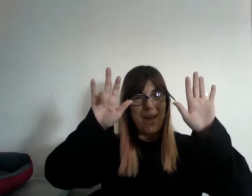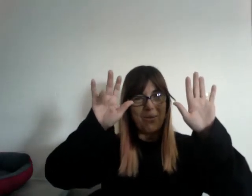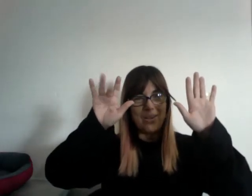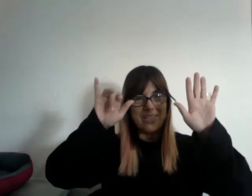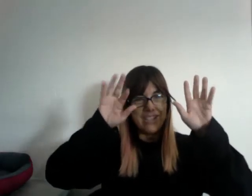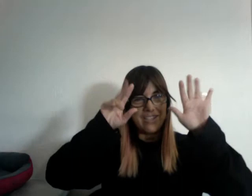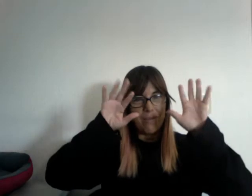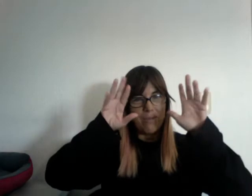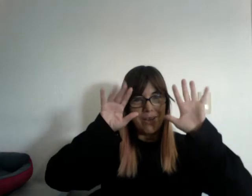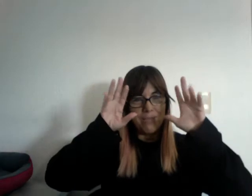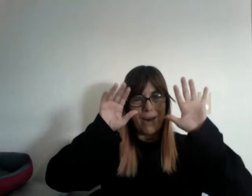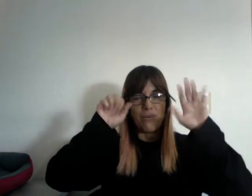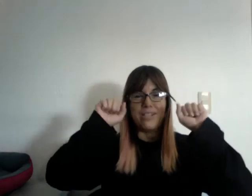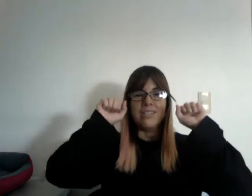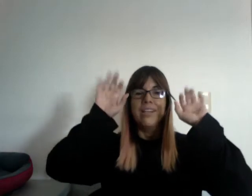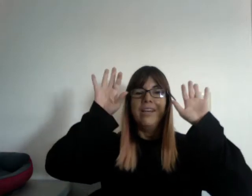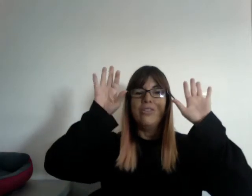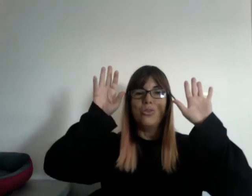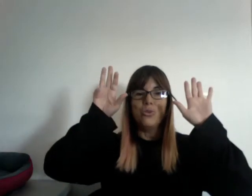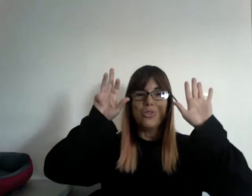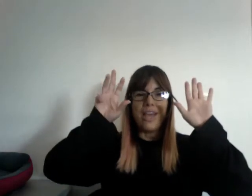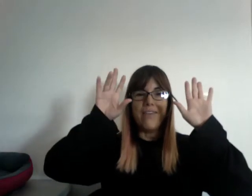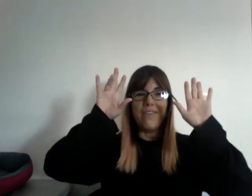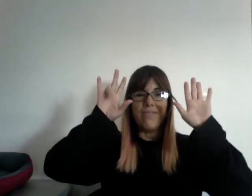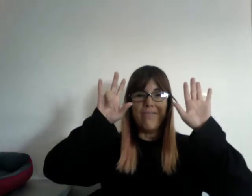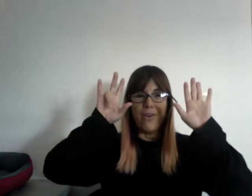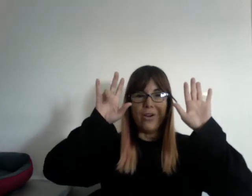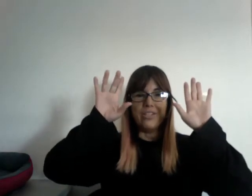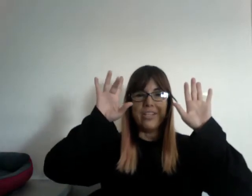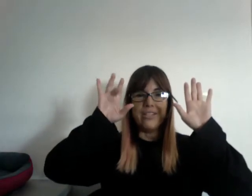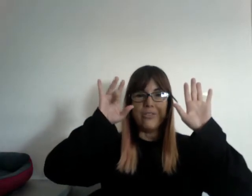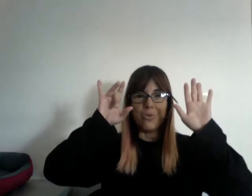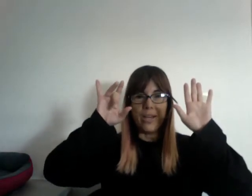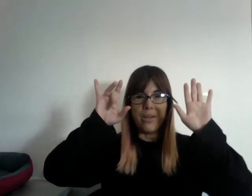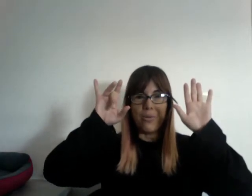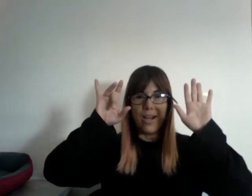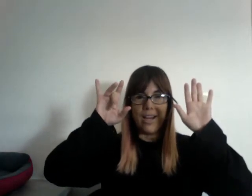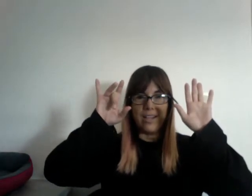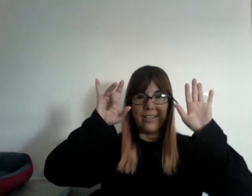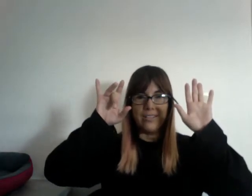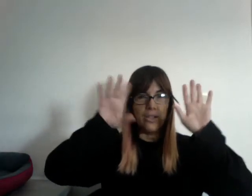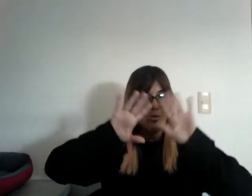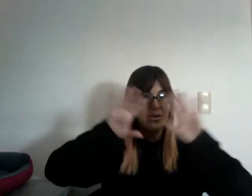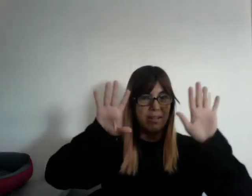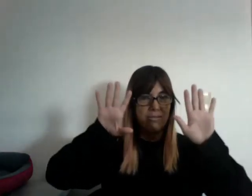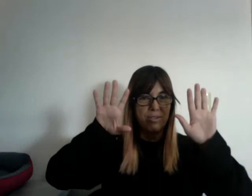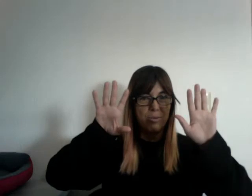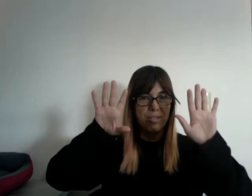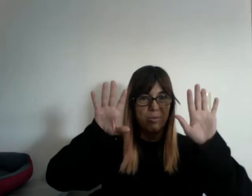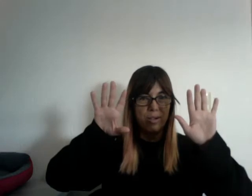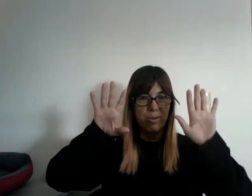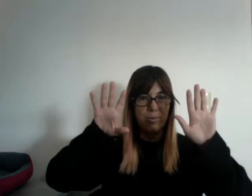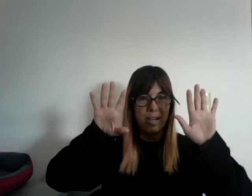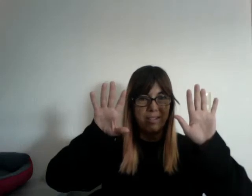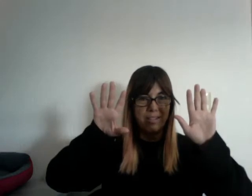backwards, this camera is backwards. To seven, 14, 21. Those are the first ones we're going to practice.